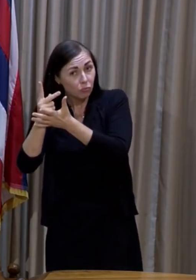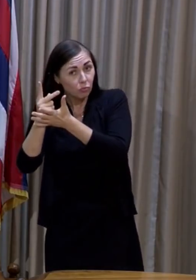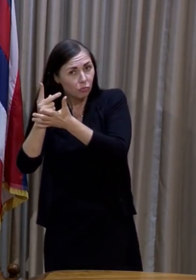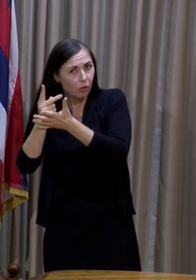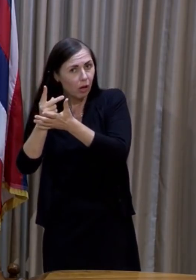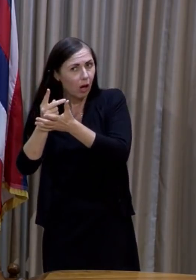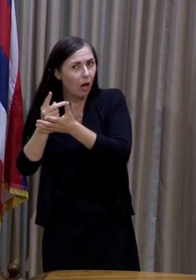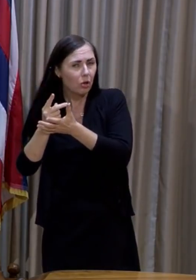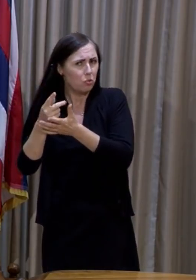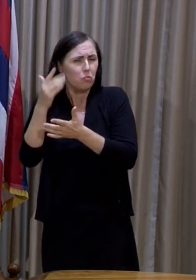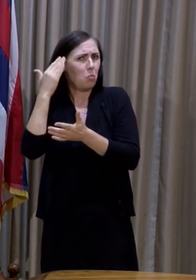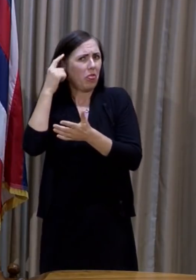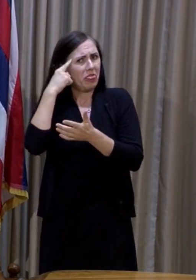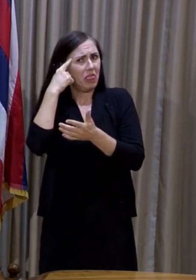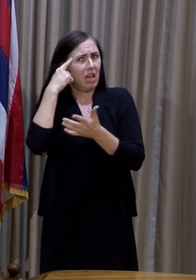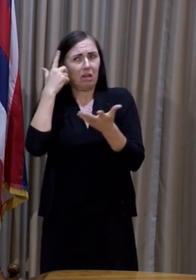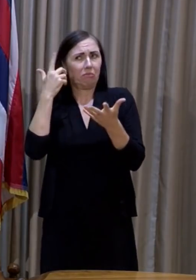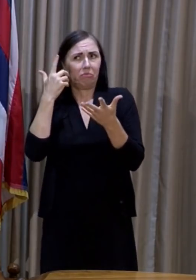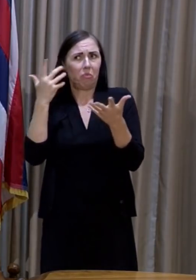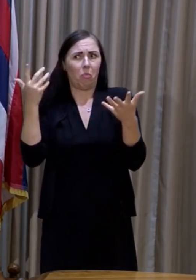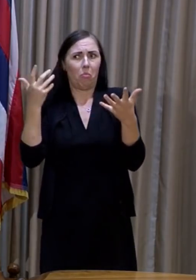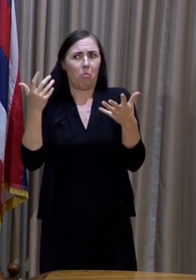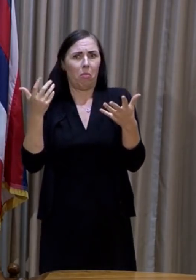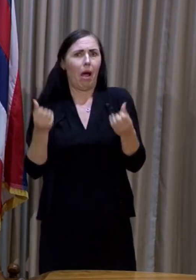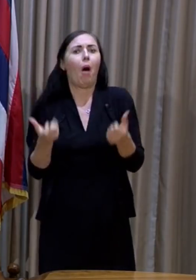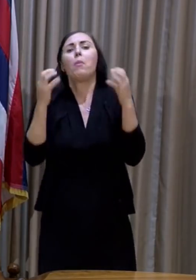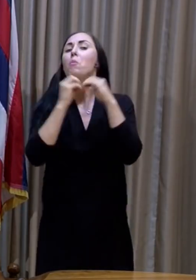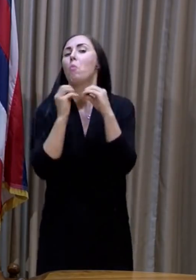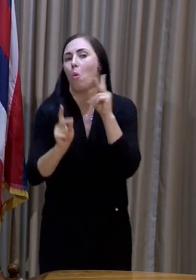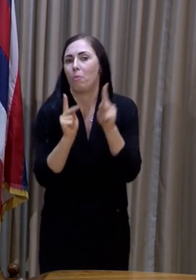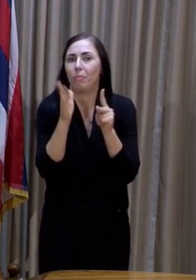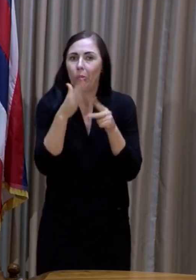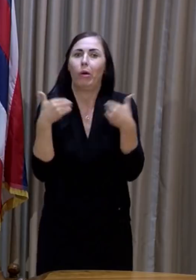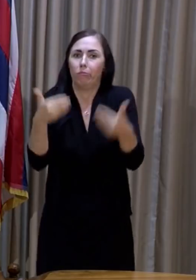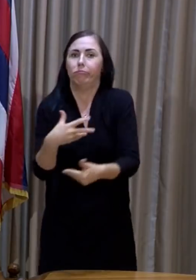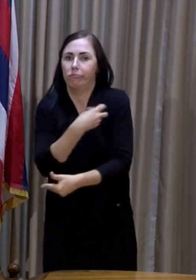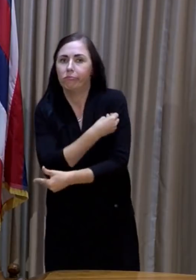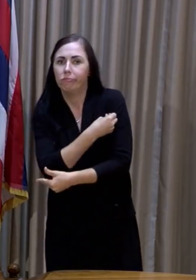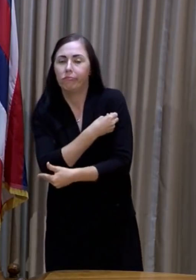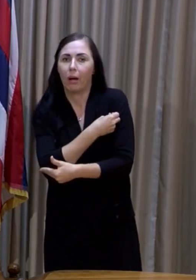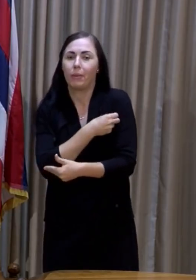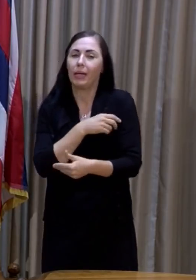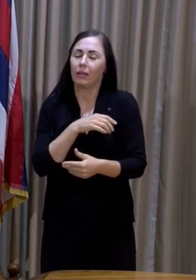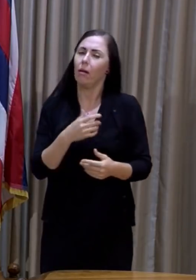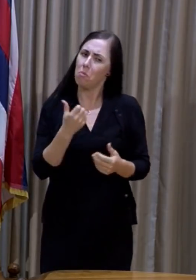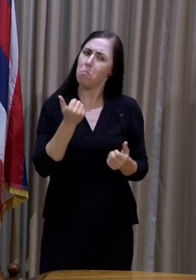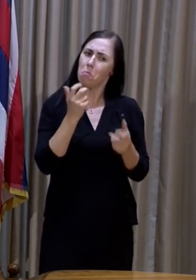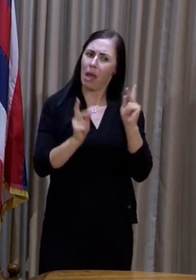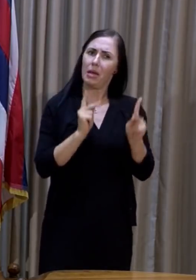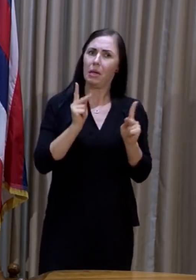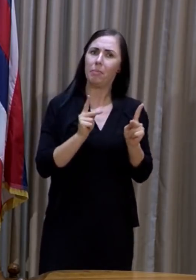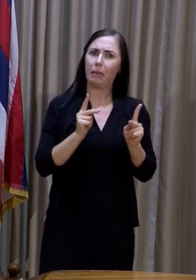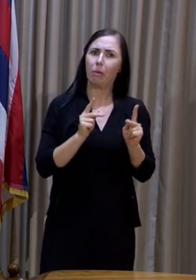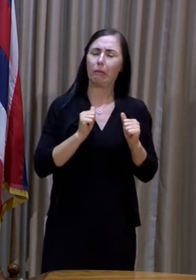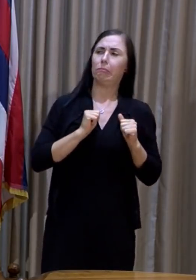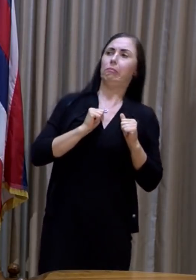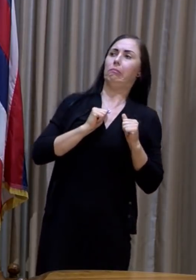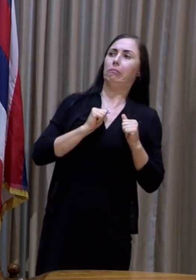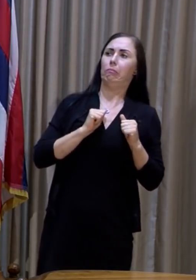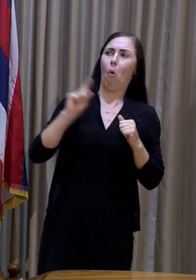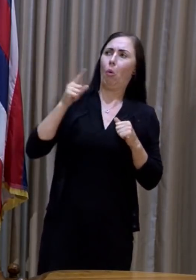bit about some information that it is a reason, the emergency use